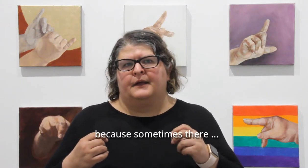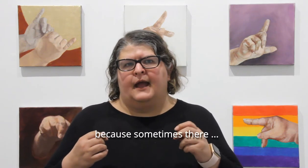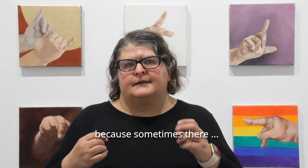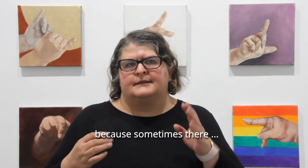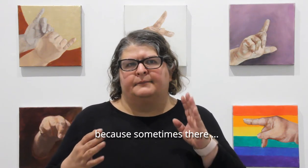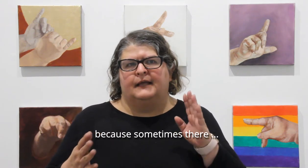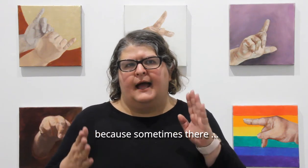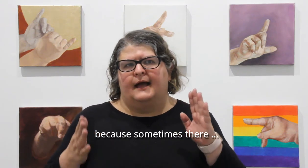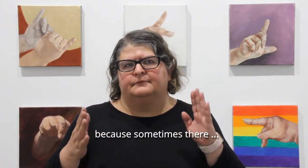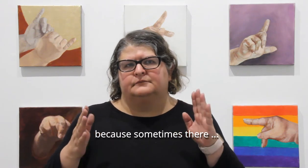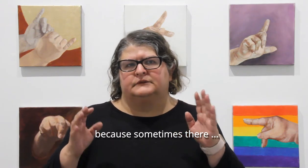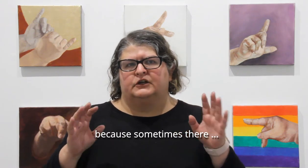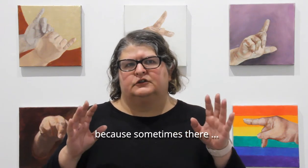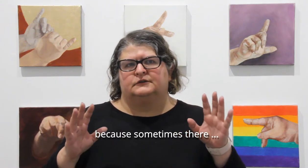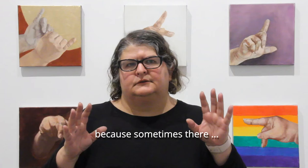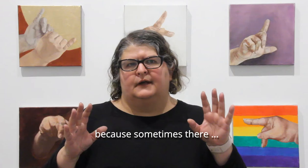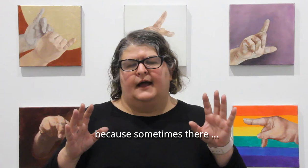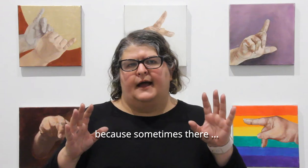because sometimes there's, um,